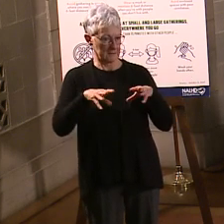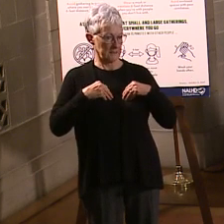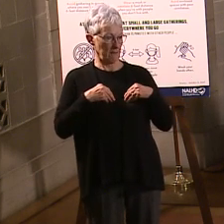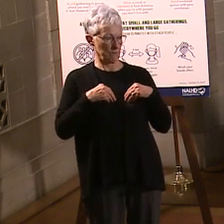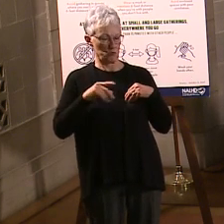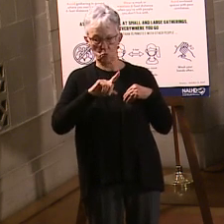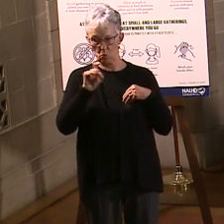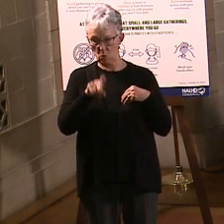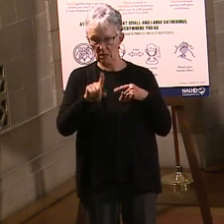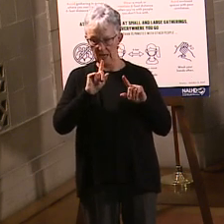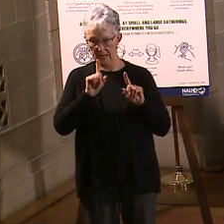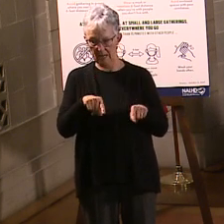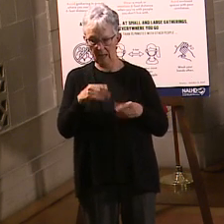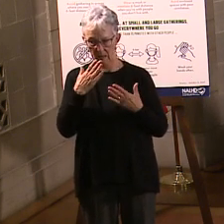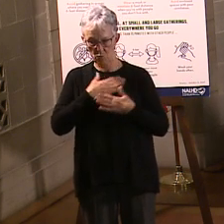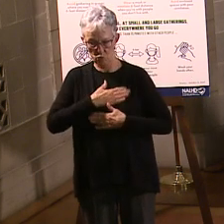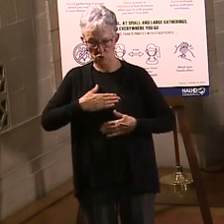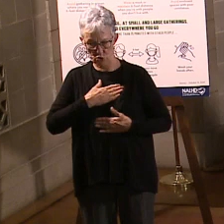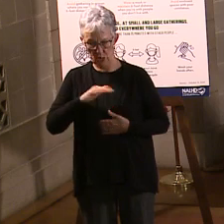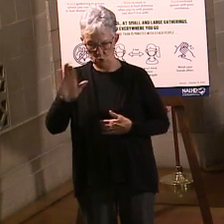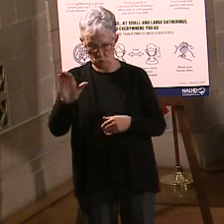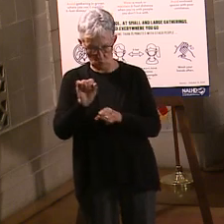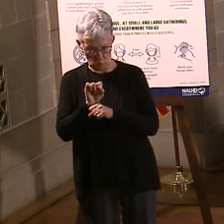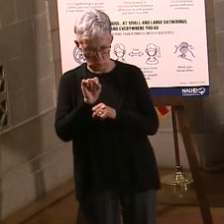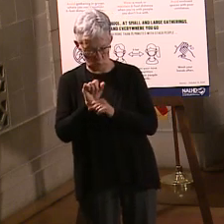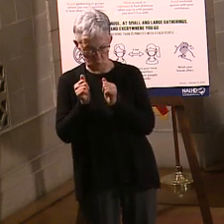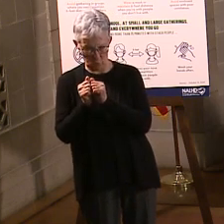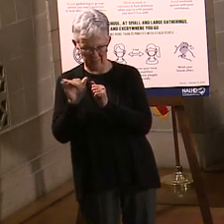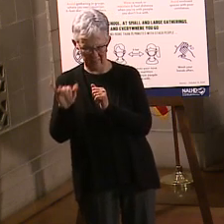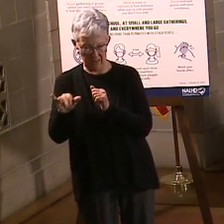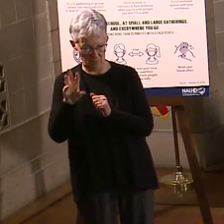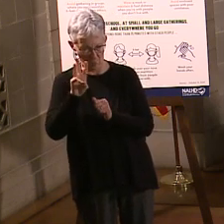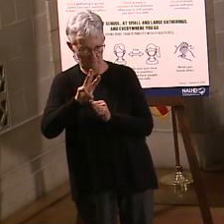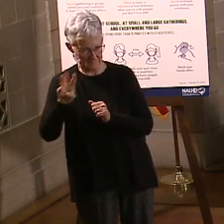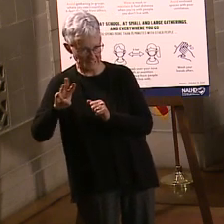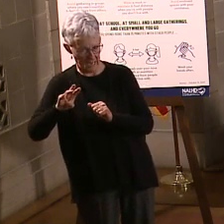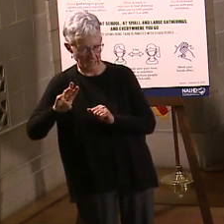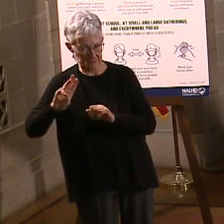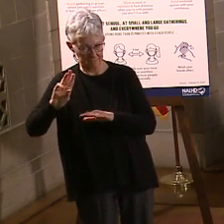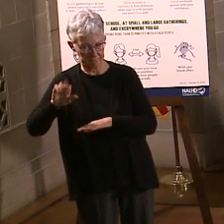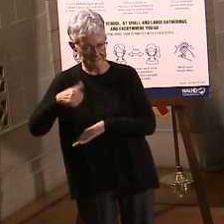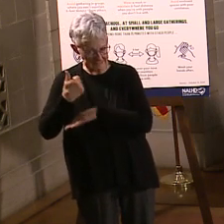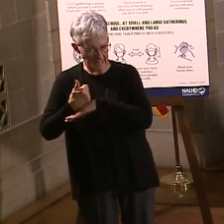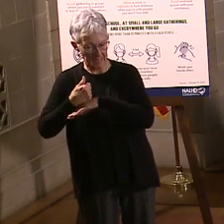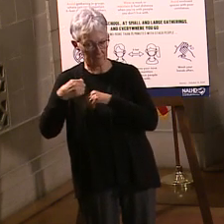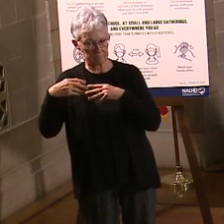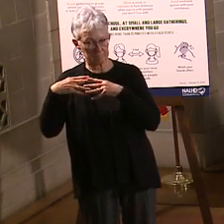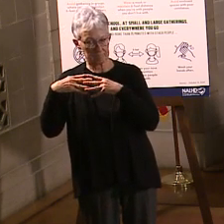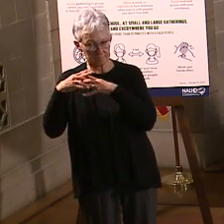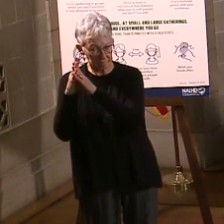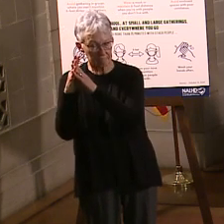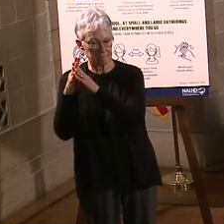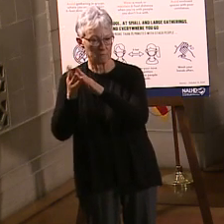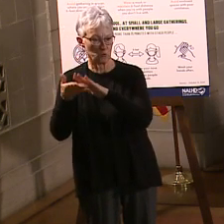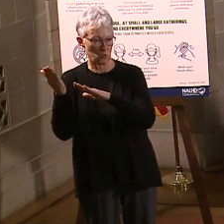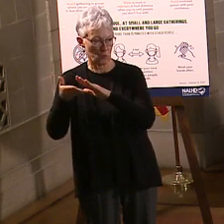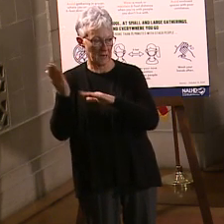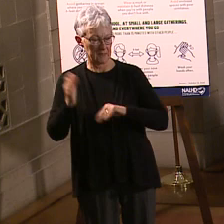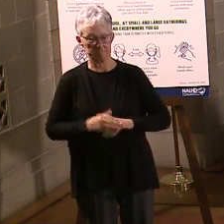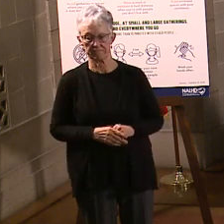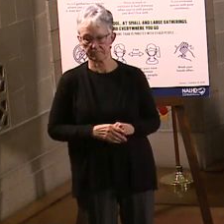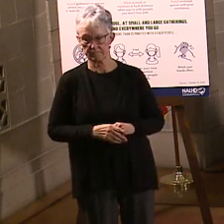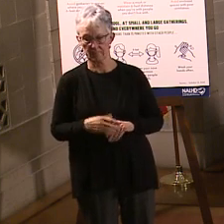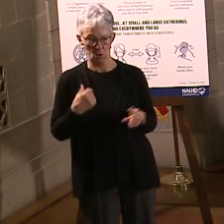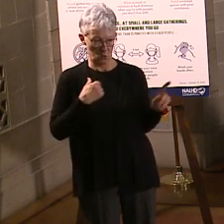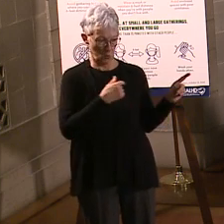I appreciate all the work there with regard to that. A couple of things. Again, one of the things Angie talked about was increase in vaccinations. We had